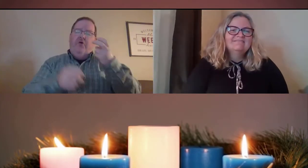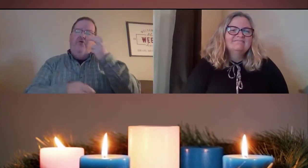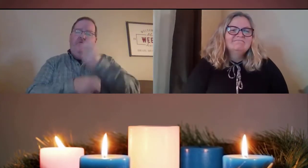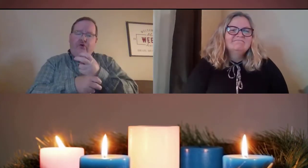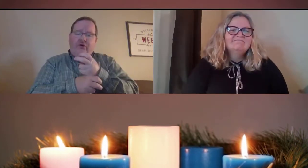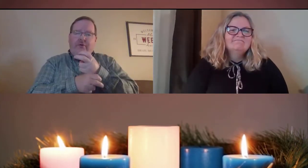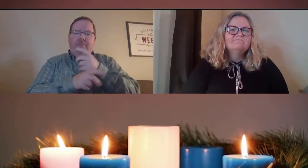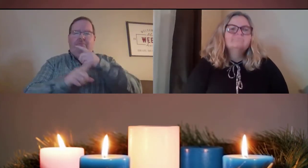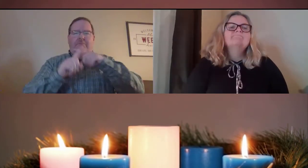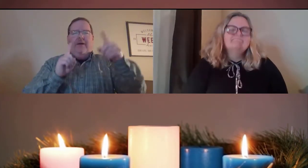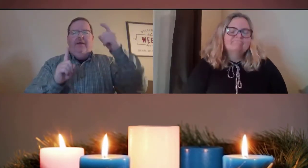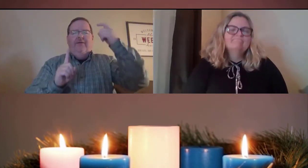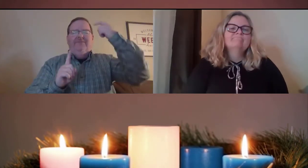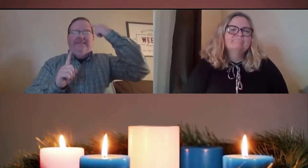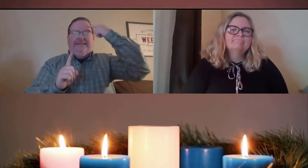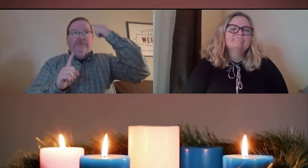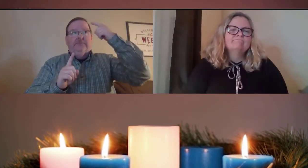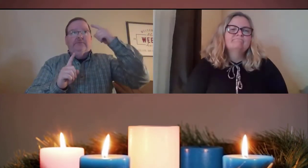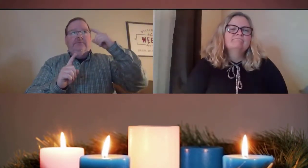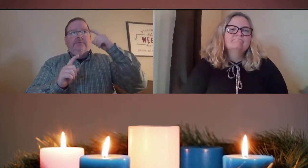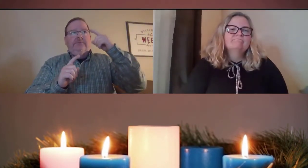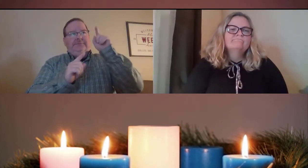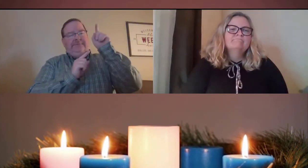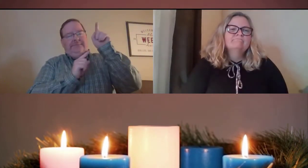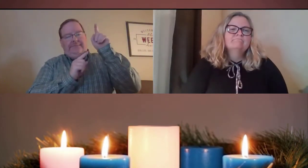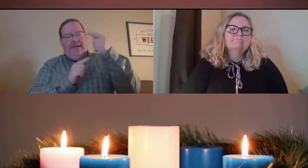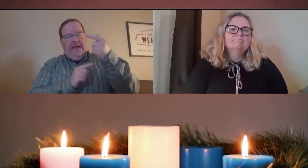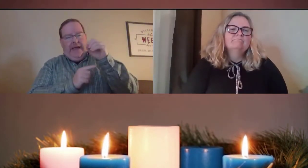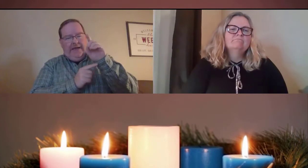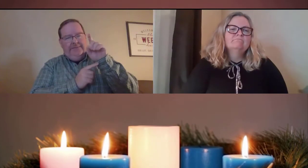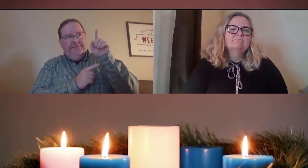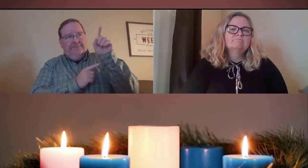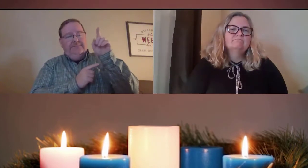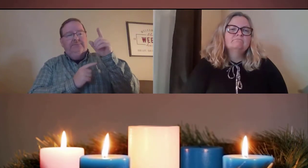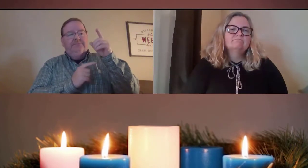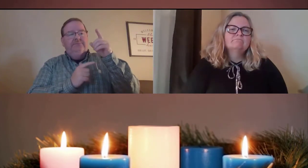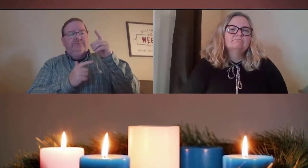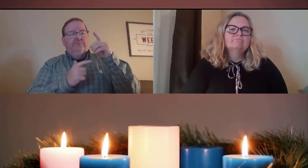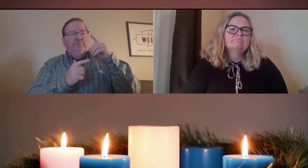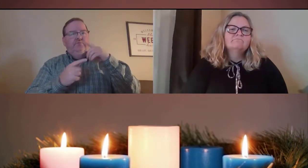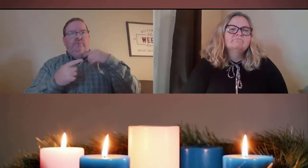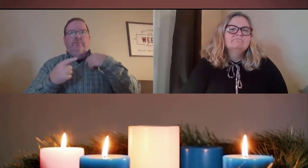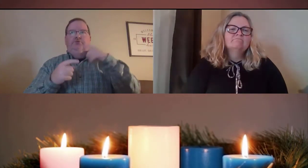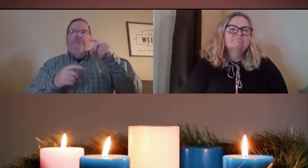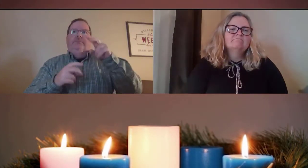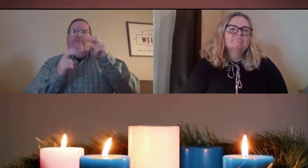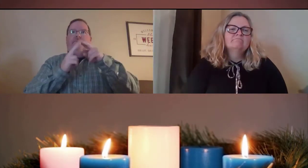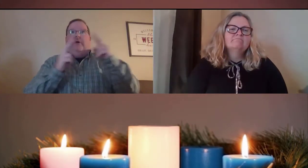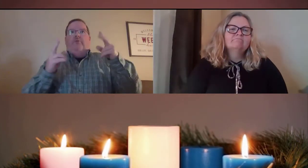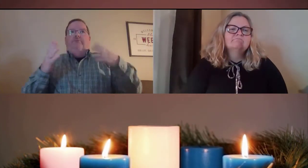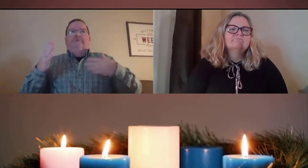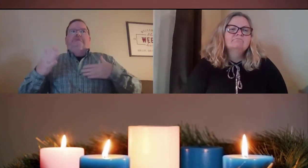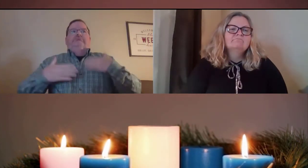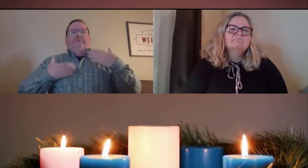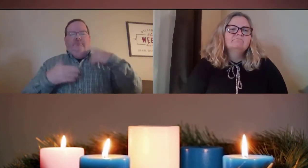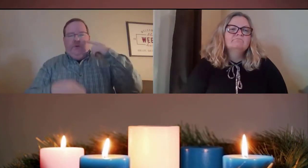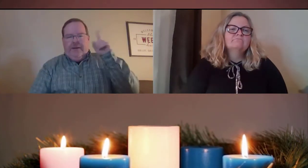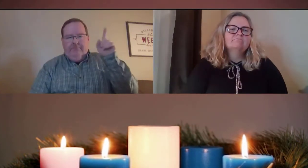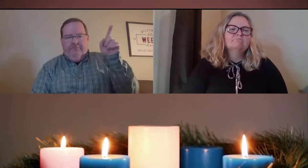joy during COVID might be hard, but we have to think of